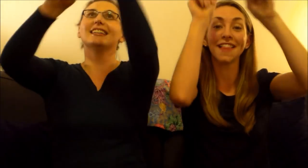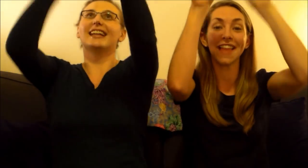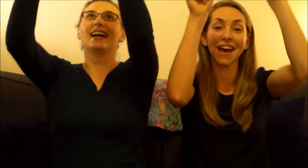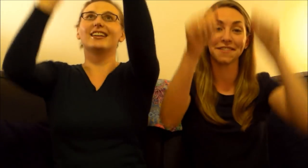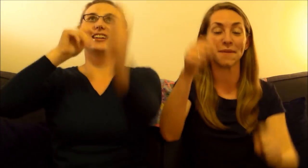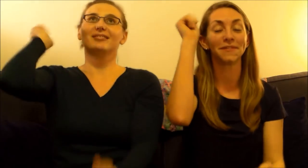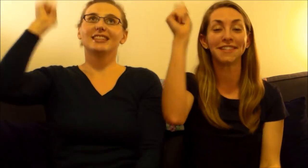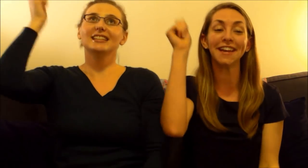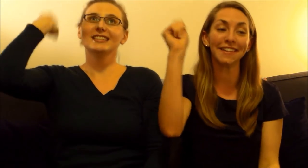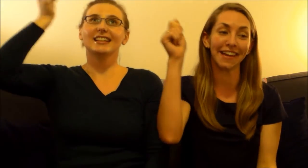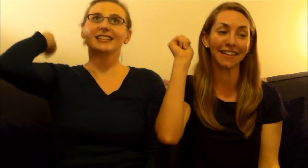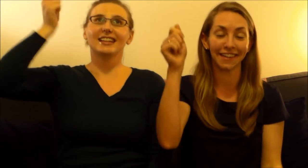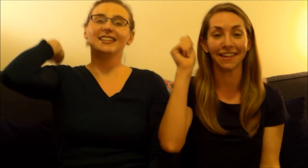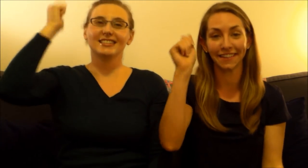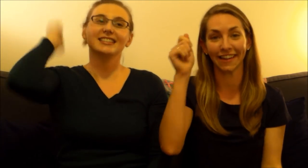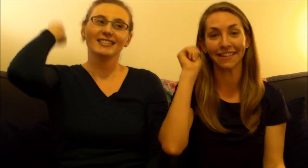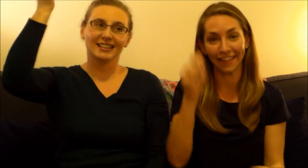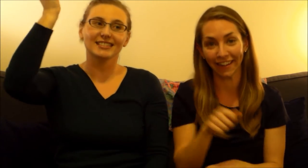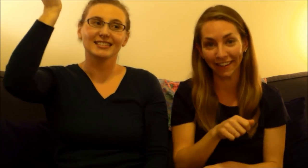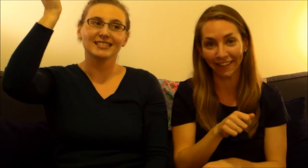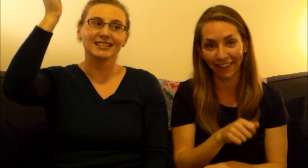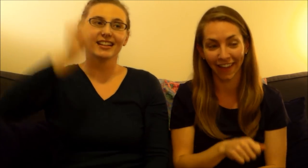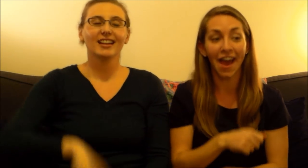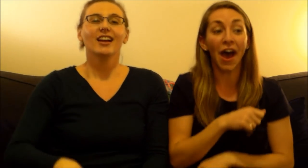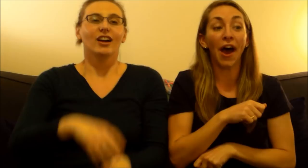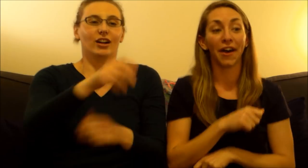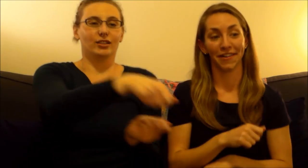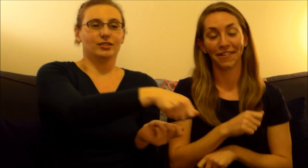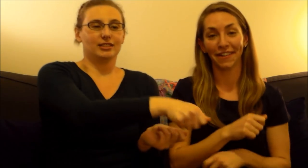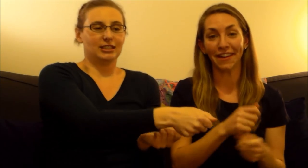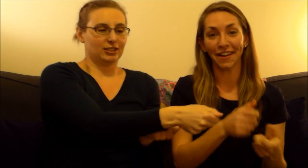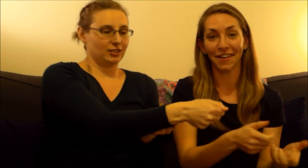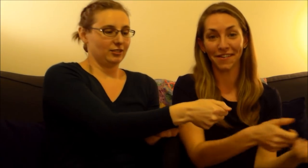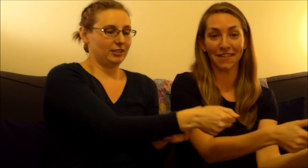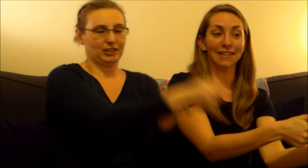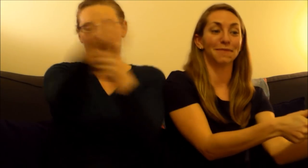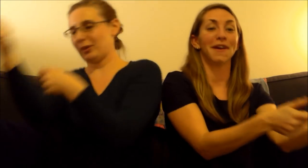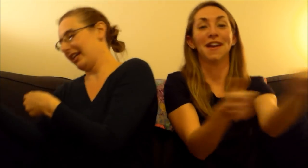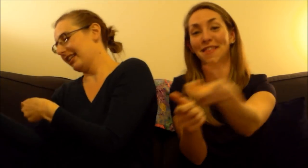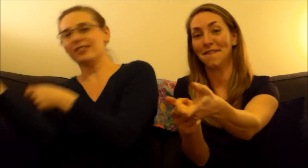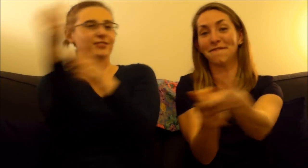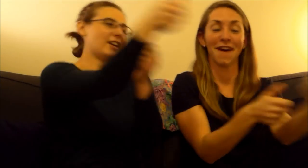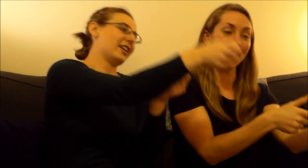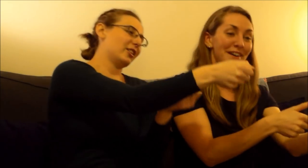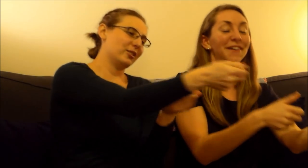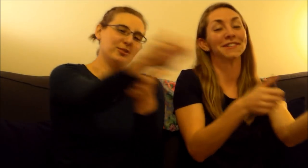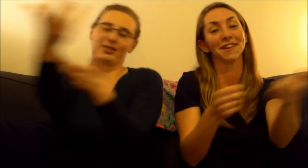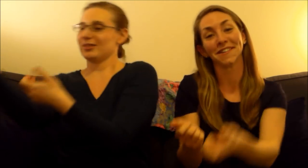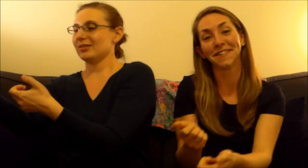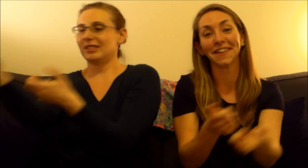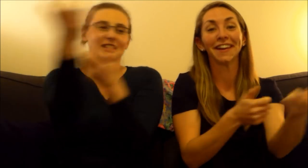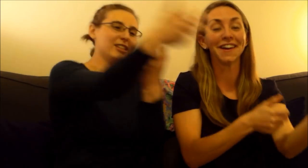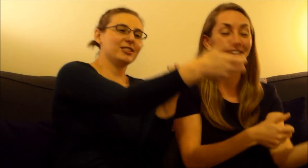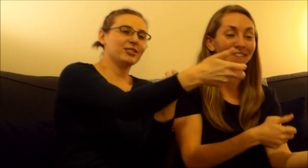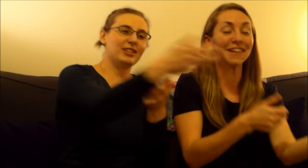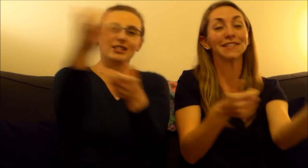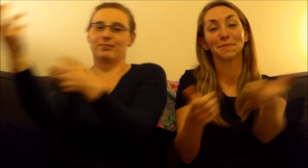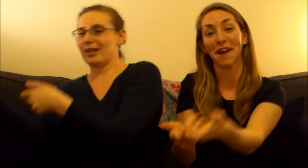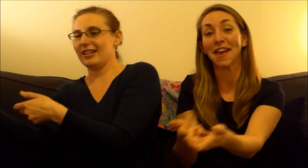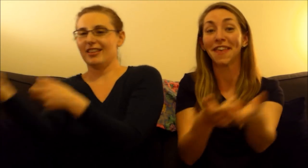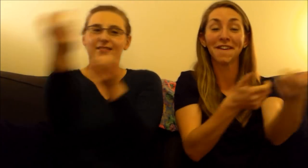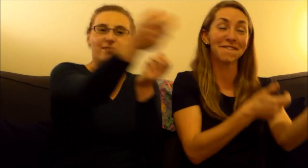the